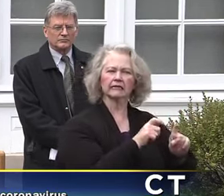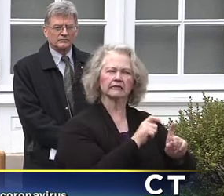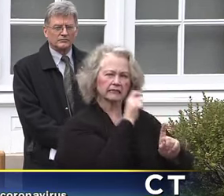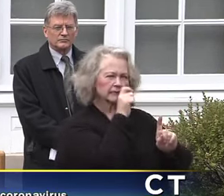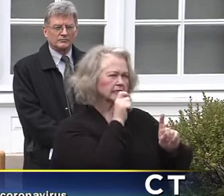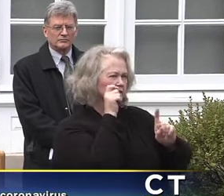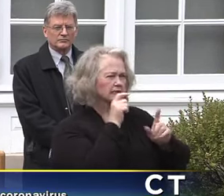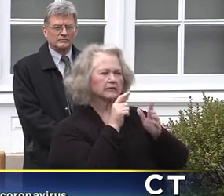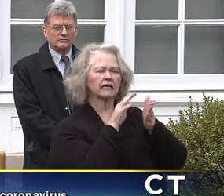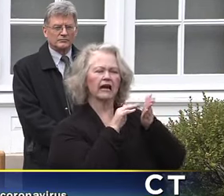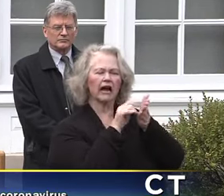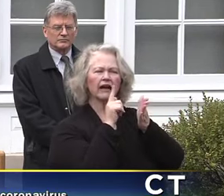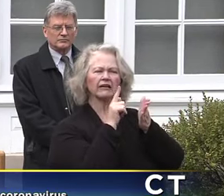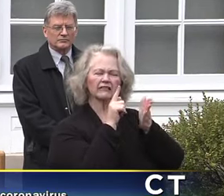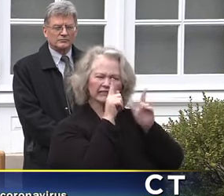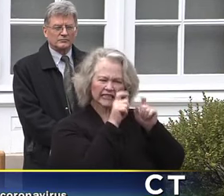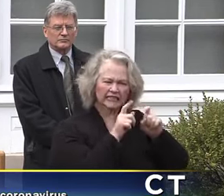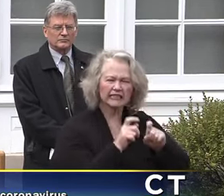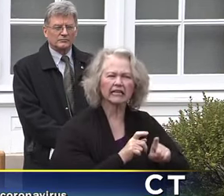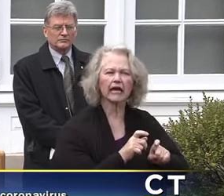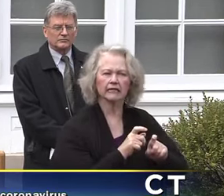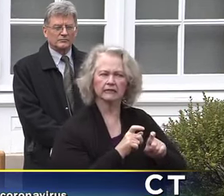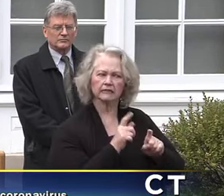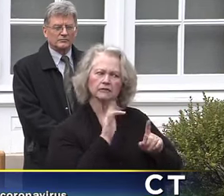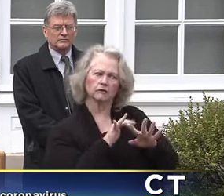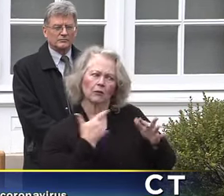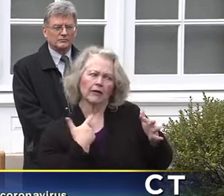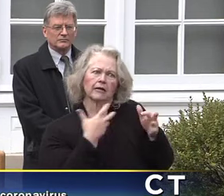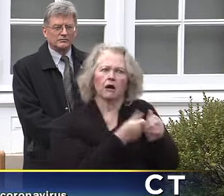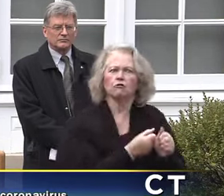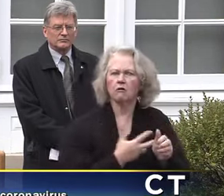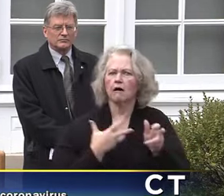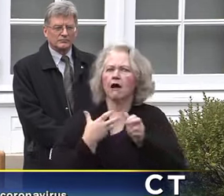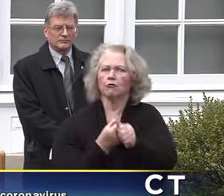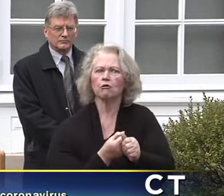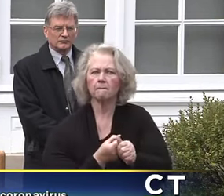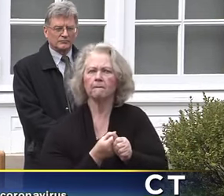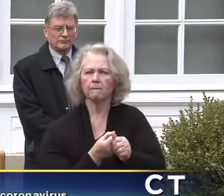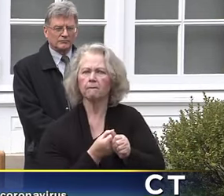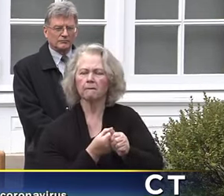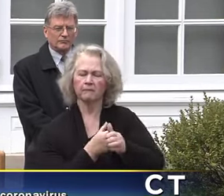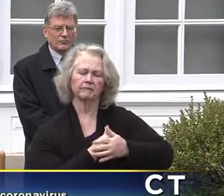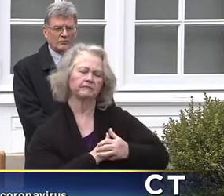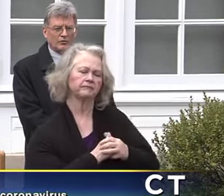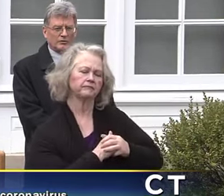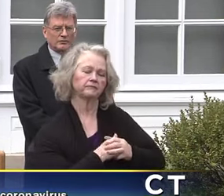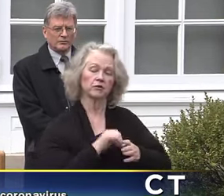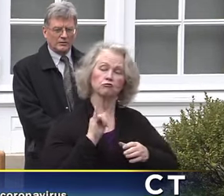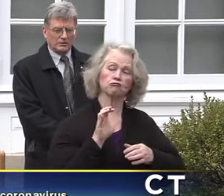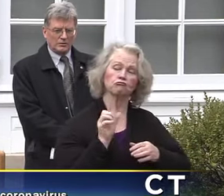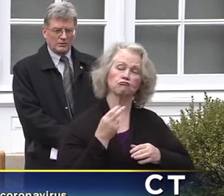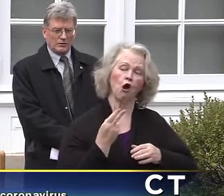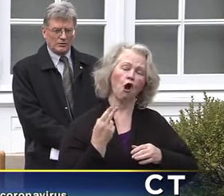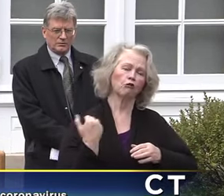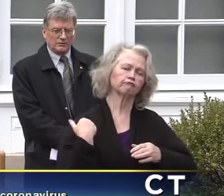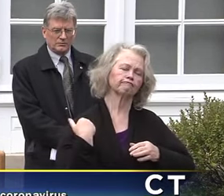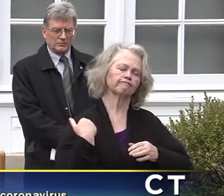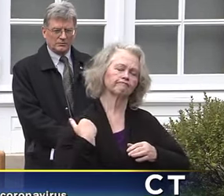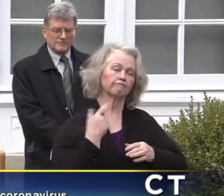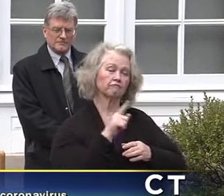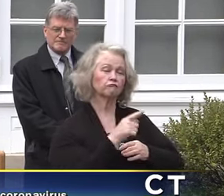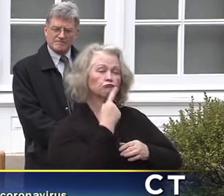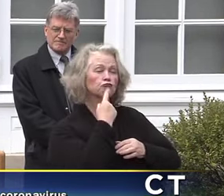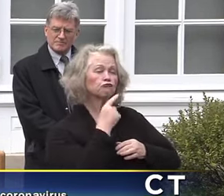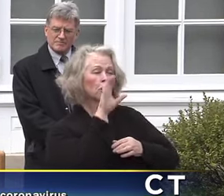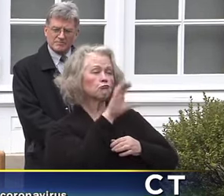24, 36, 48 hours. We're catching up there. Josh reminded me that the Red Cross has put